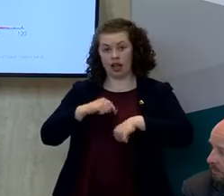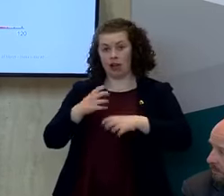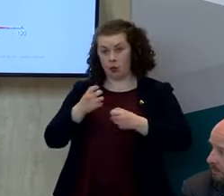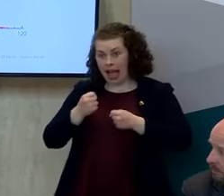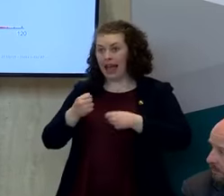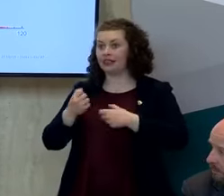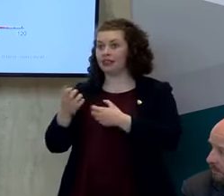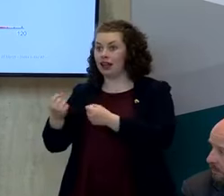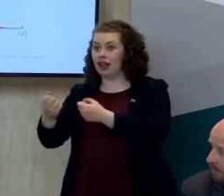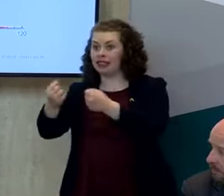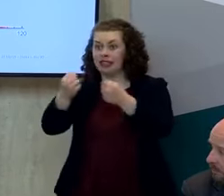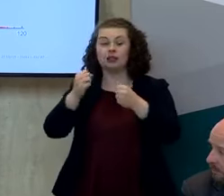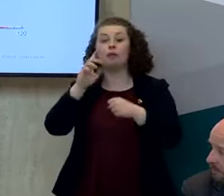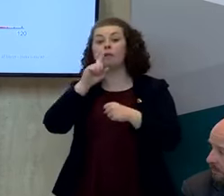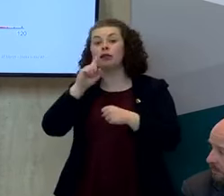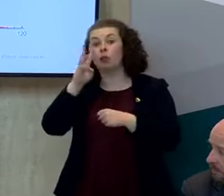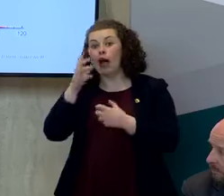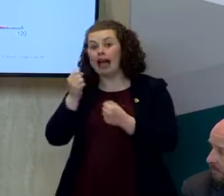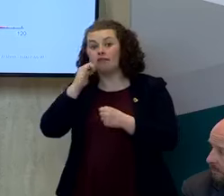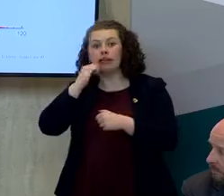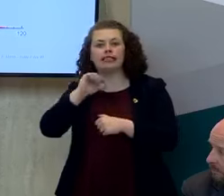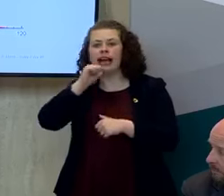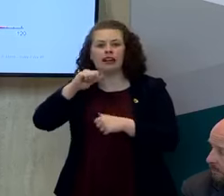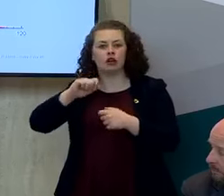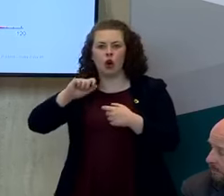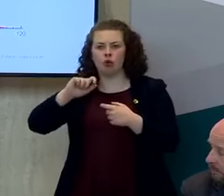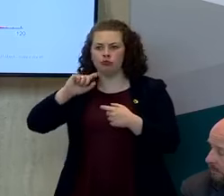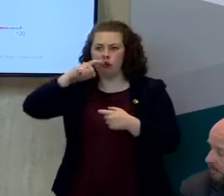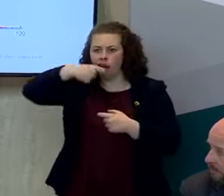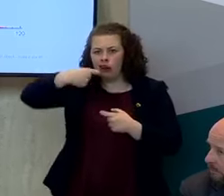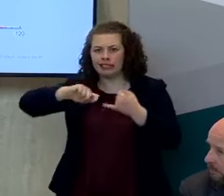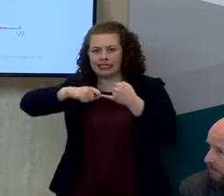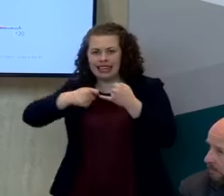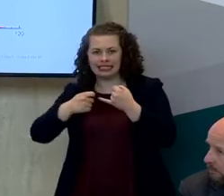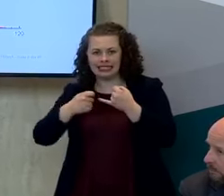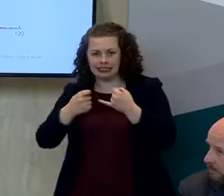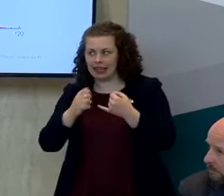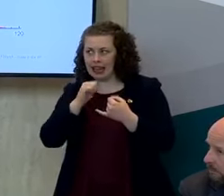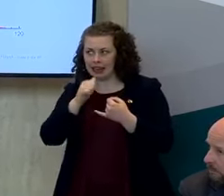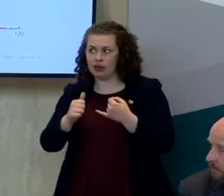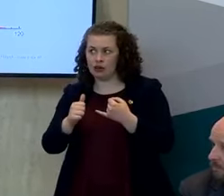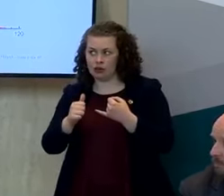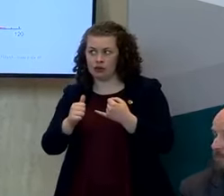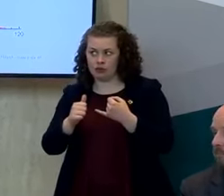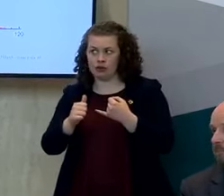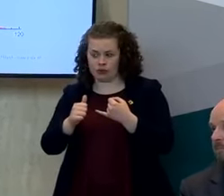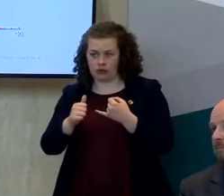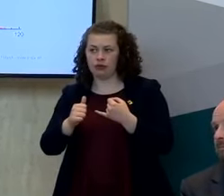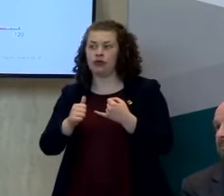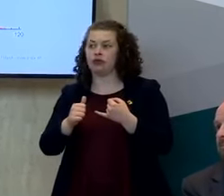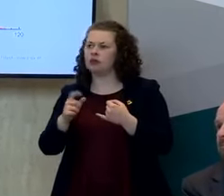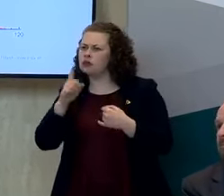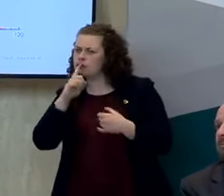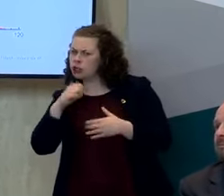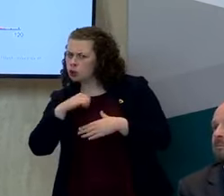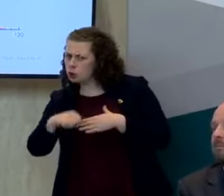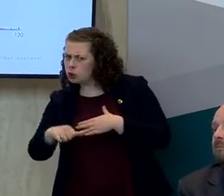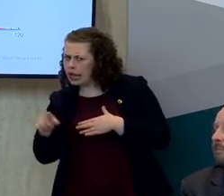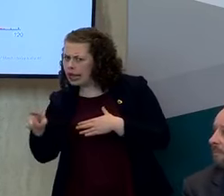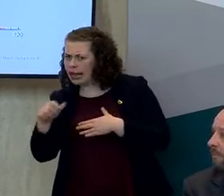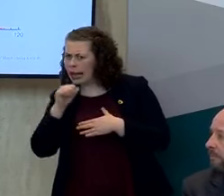because we didn't have the swab material we succeeded in getting it but even today like we had people in parker keeve today and said there was nothing